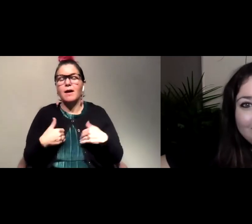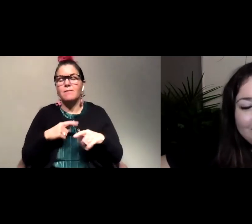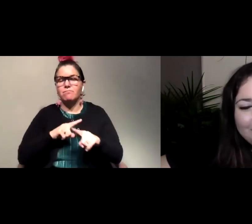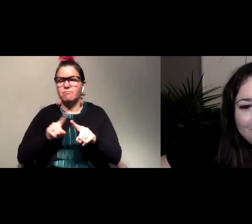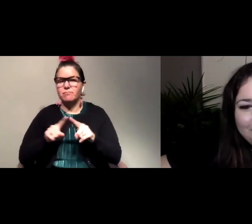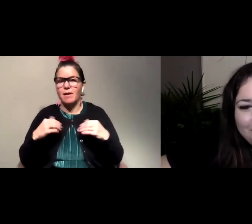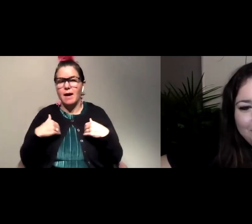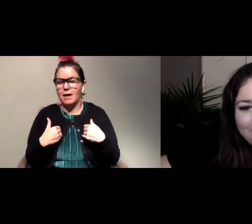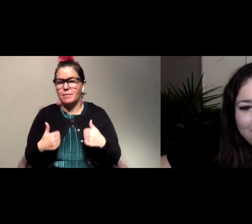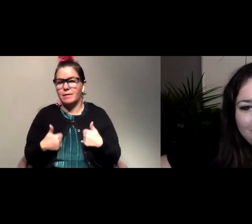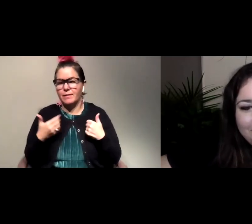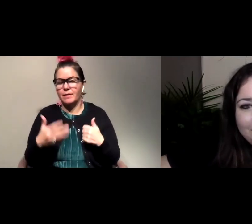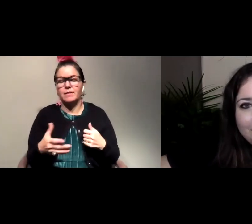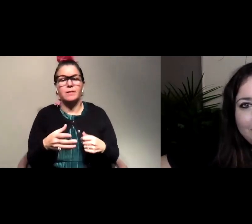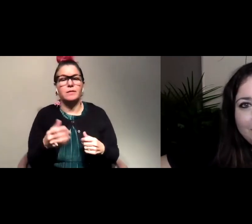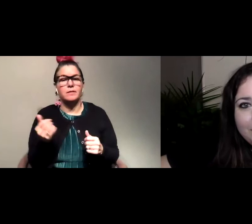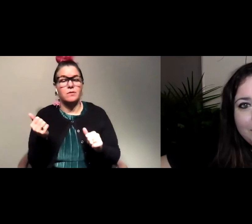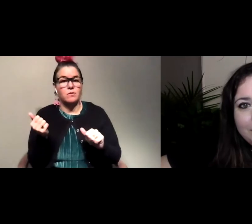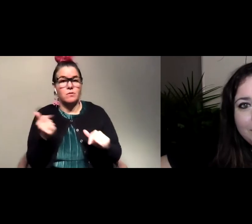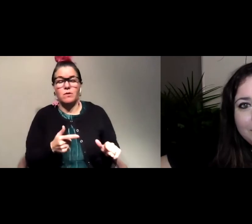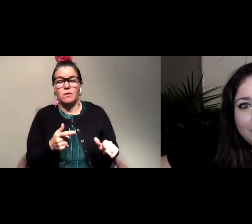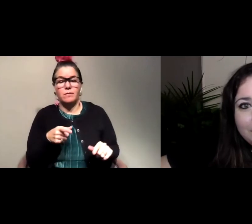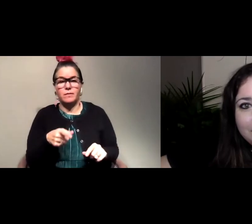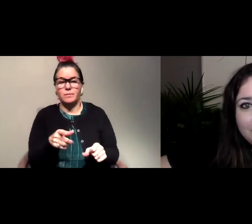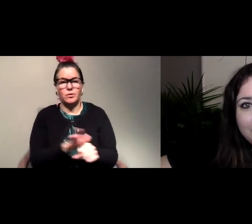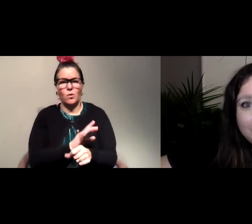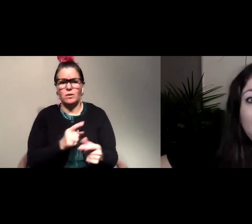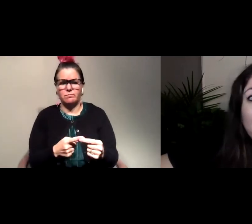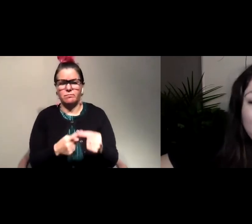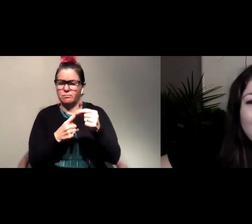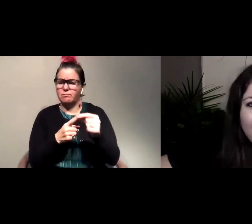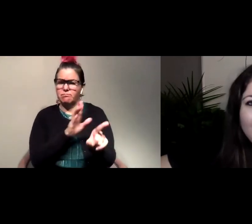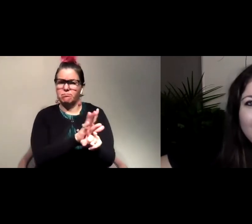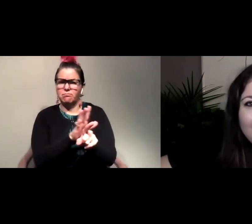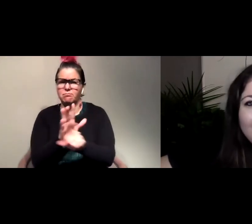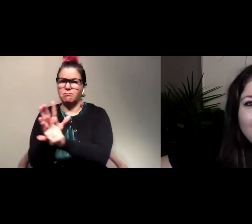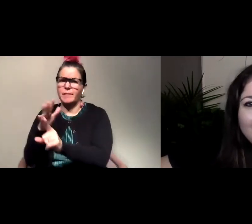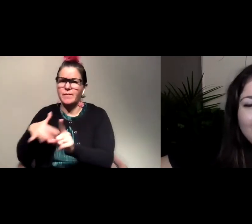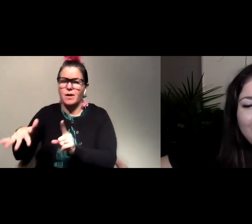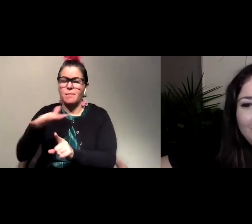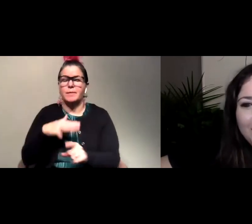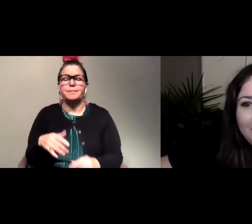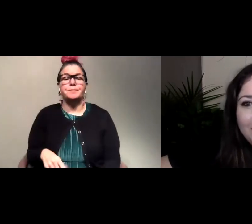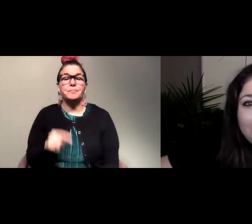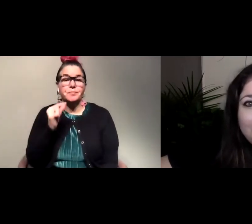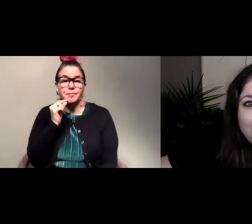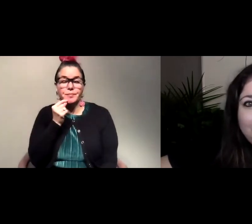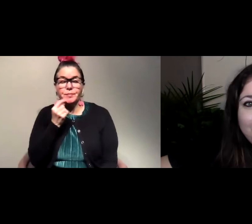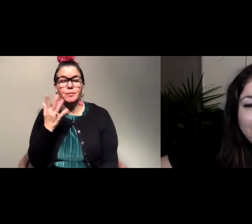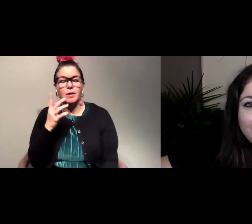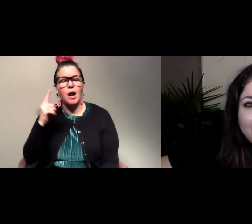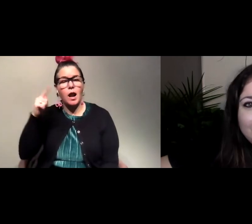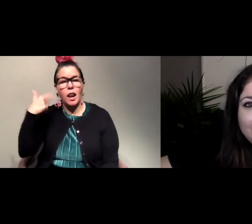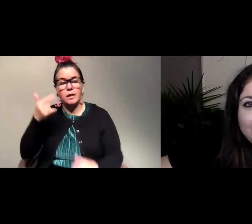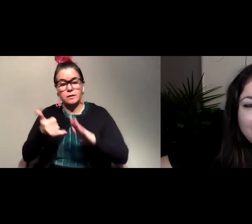there. And some of them are even totally unique to those environments. And so one thing that's really cool about the London tube and the